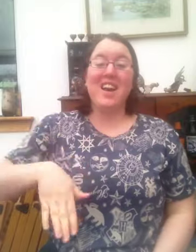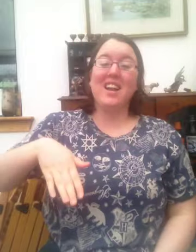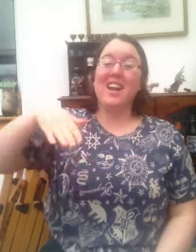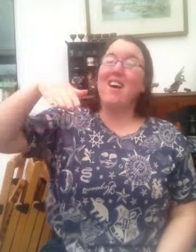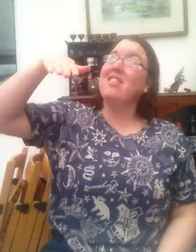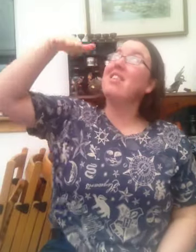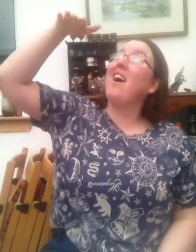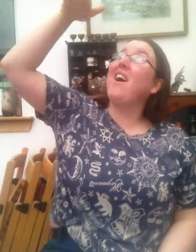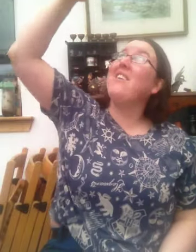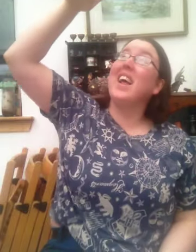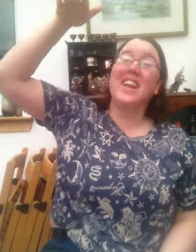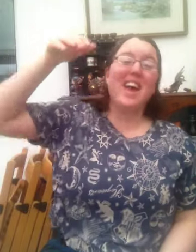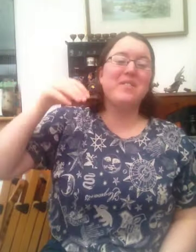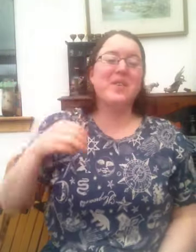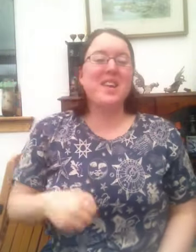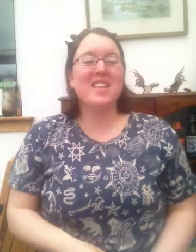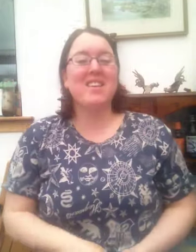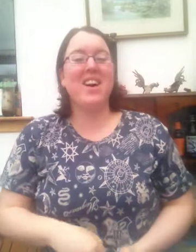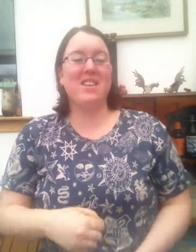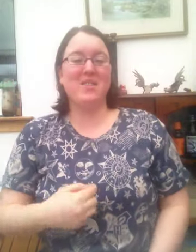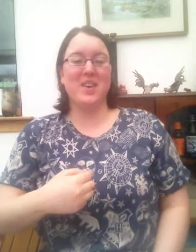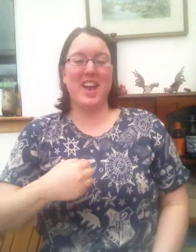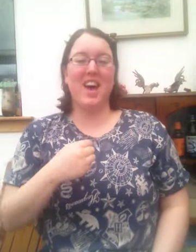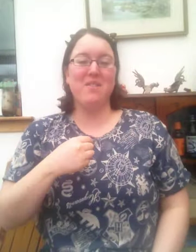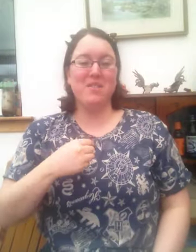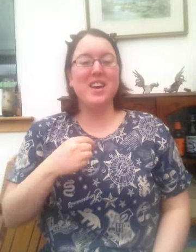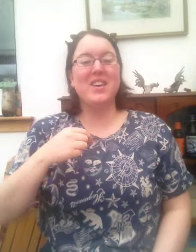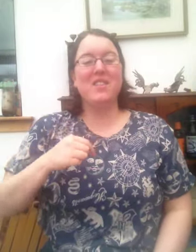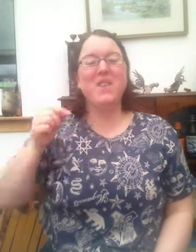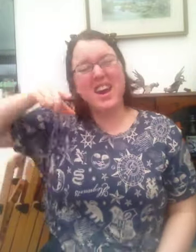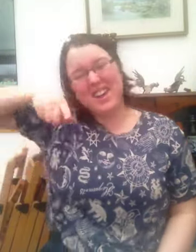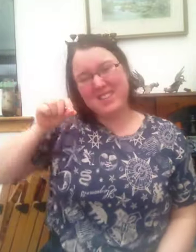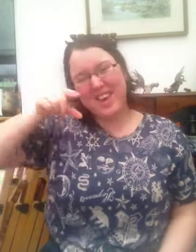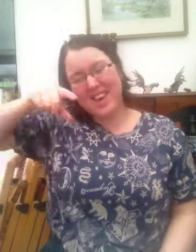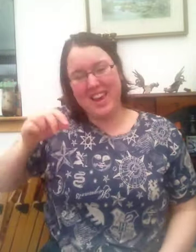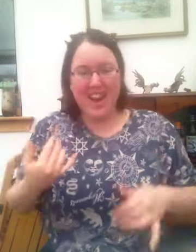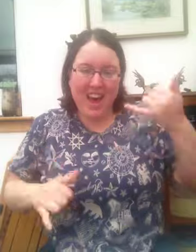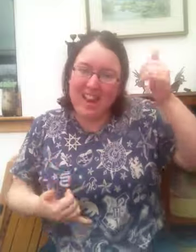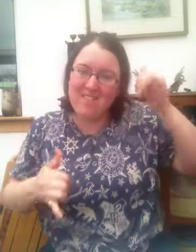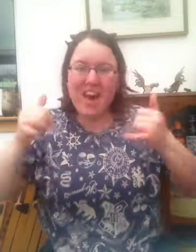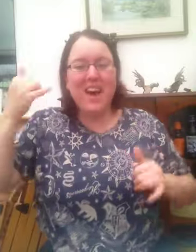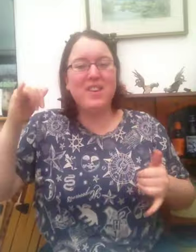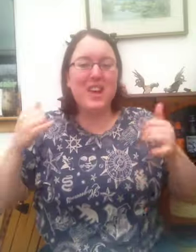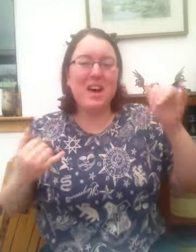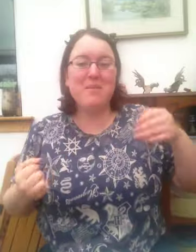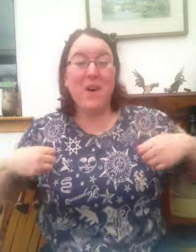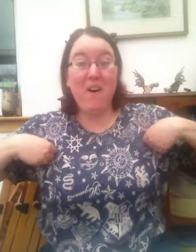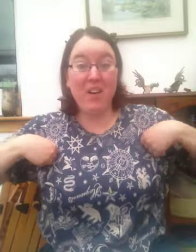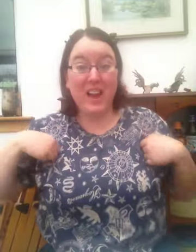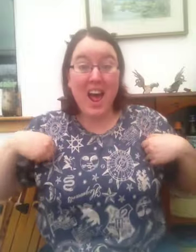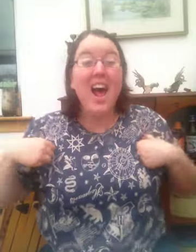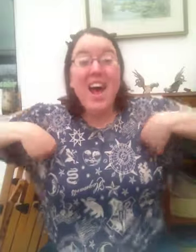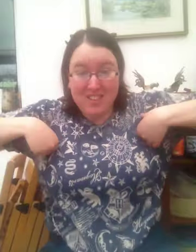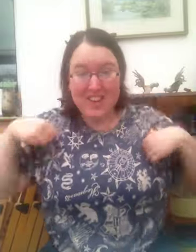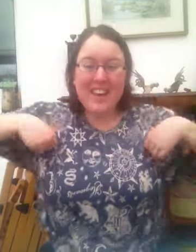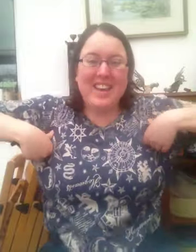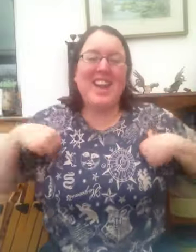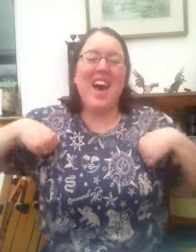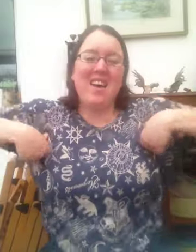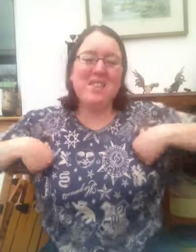not long so I'll never be told that I'm a real spring chicken I'm a real a ball chicken I'm